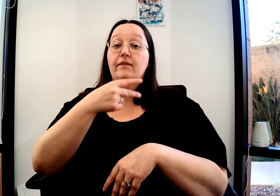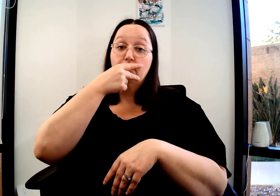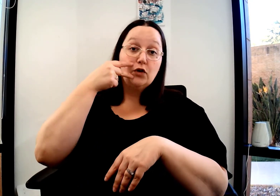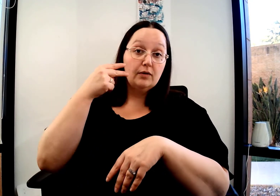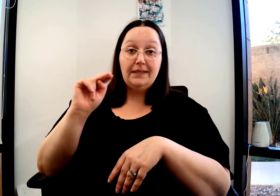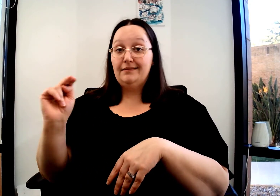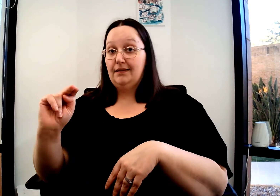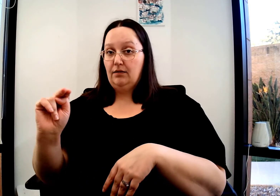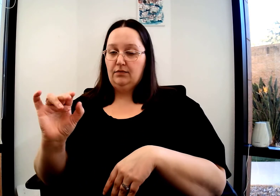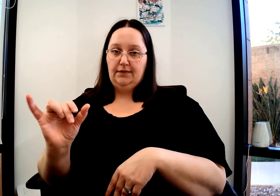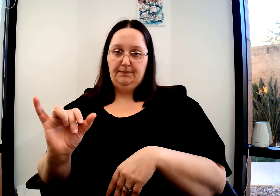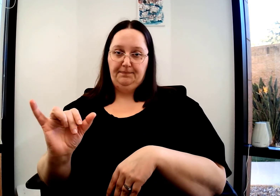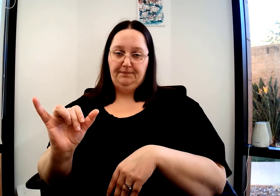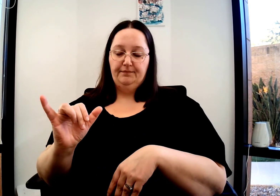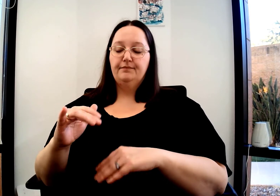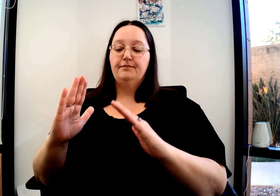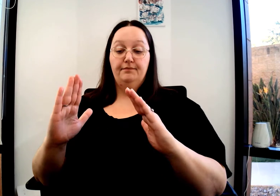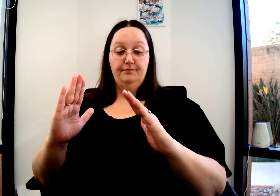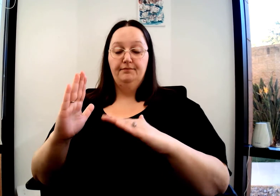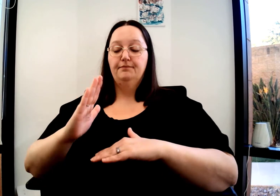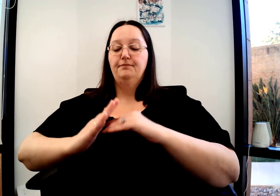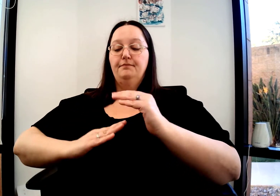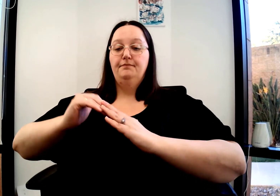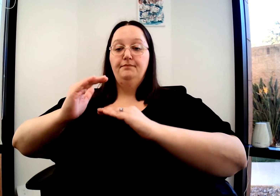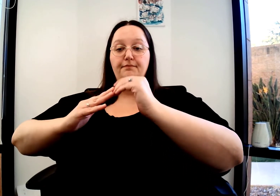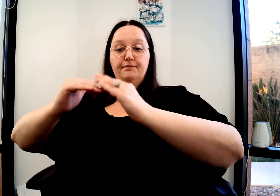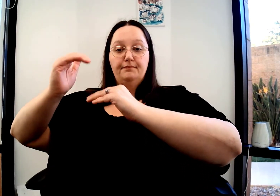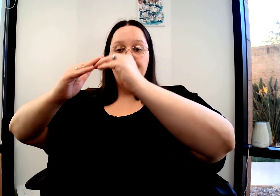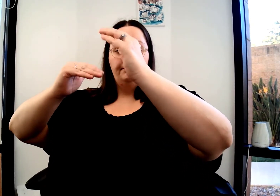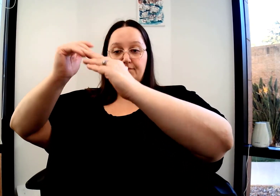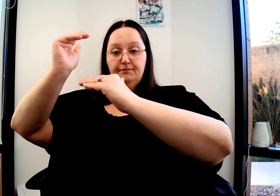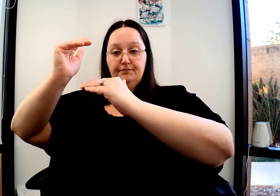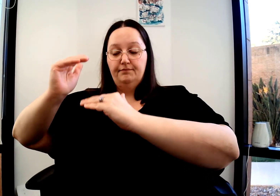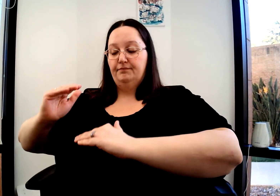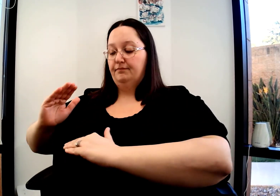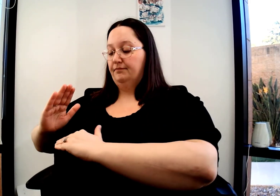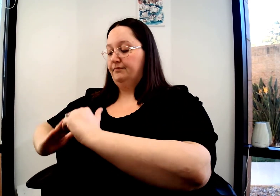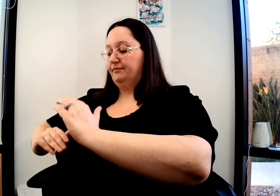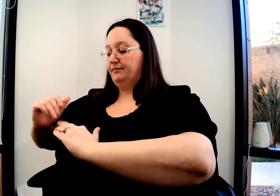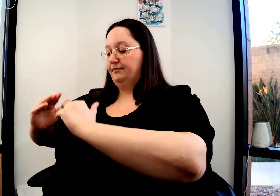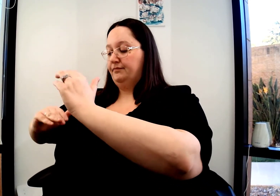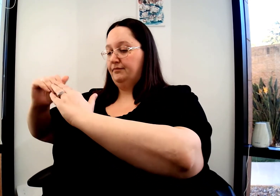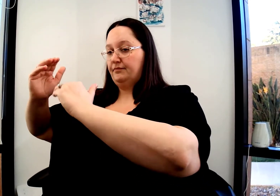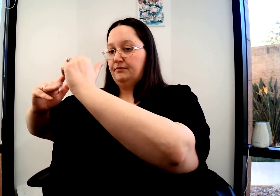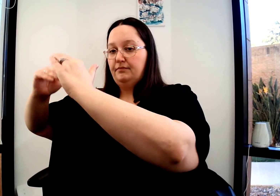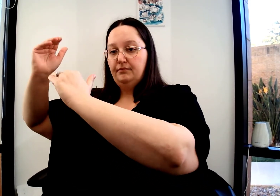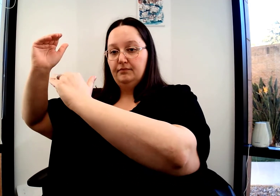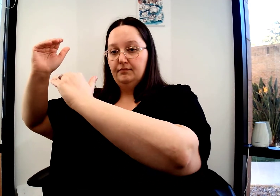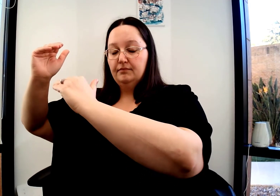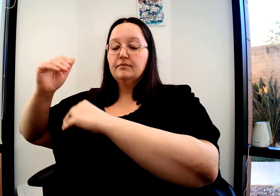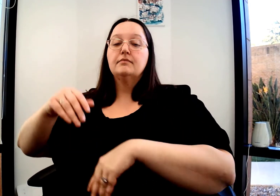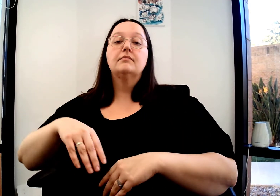The word building. The verb and the noun are the same sign. Two open Bs go up. Building.